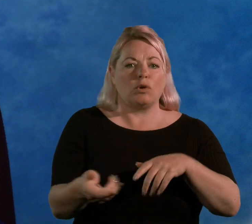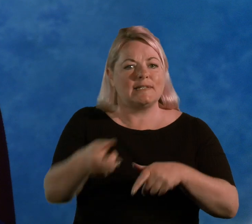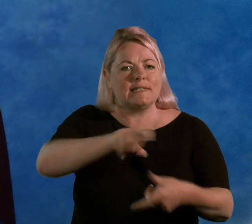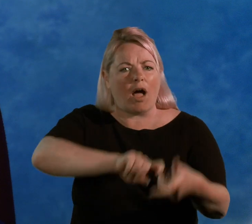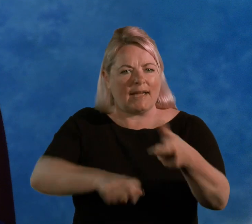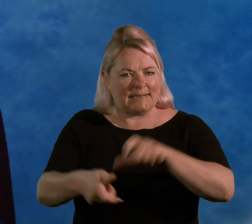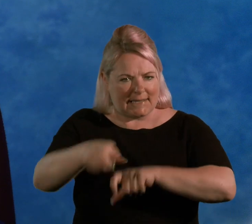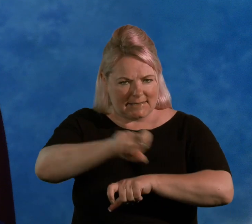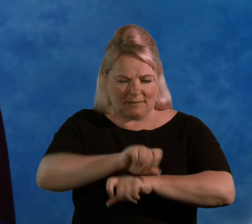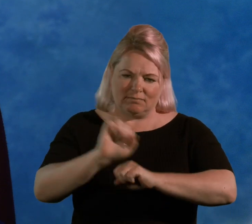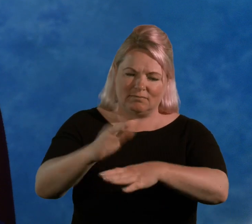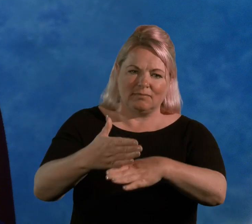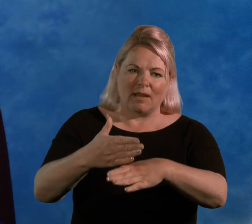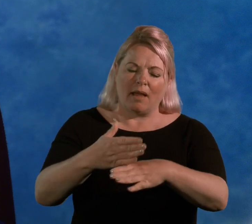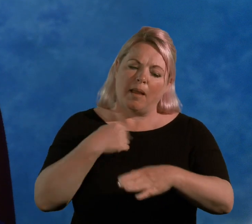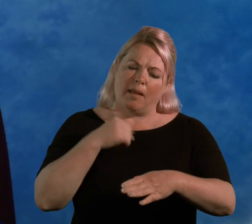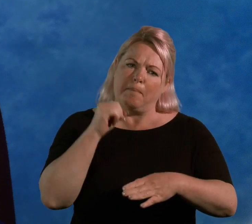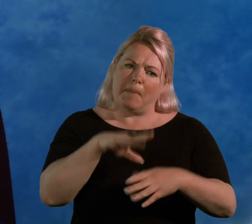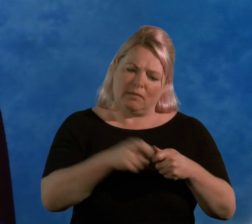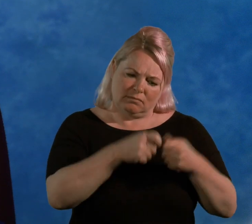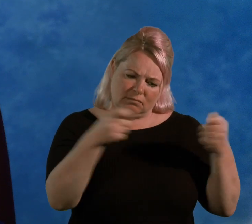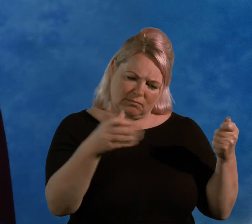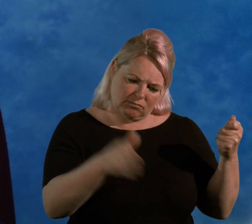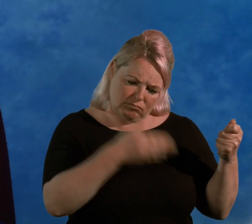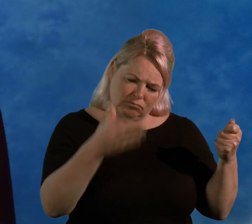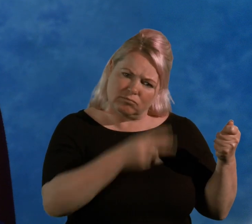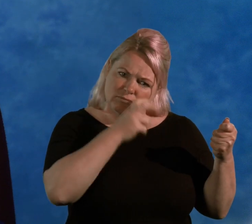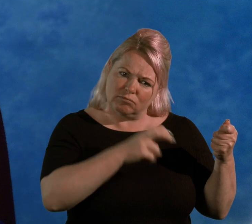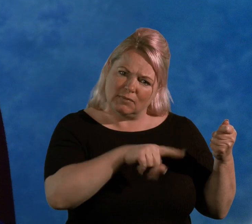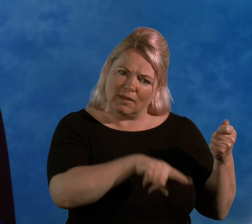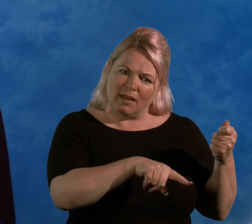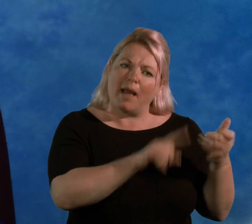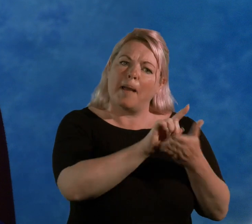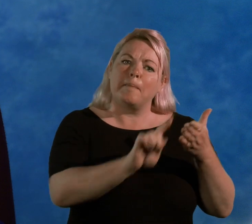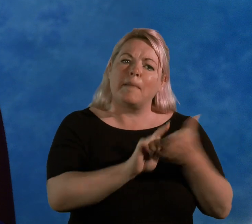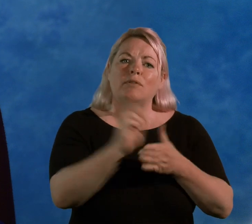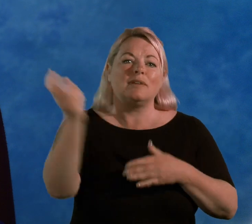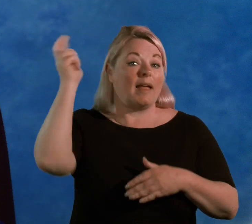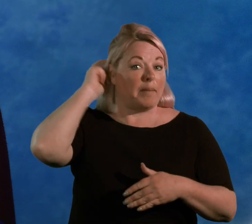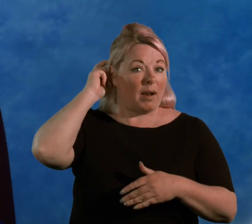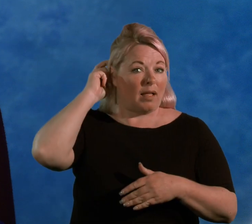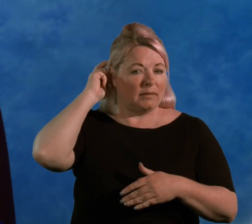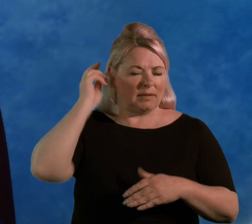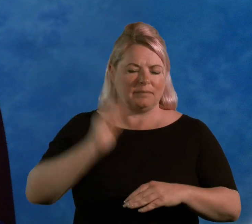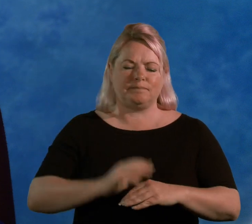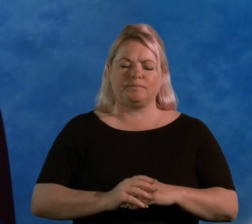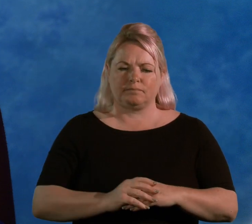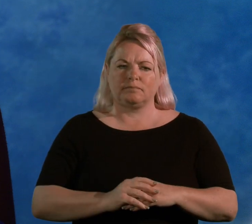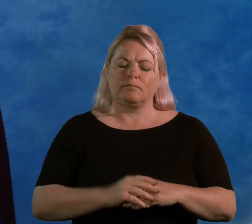had this scientific scientific journal regarding a cochlear implant. And I read it, but